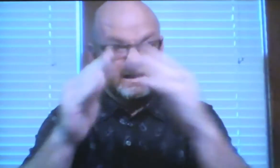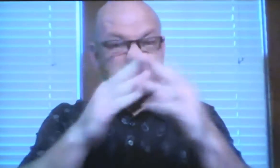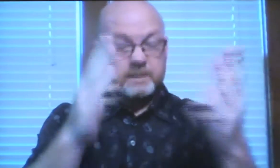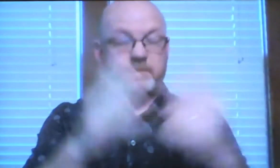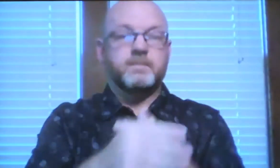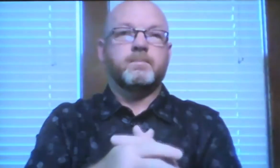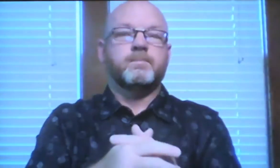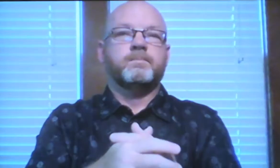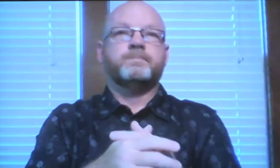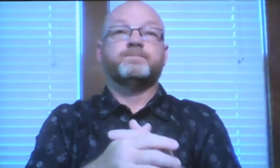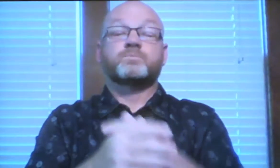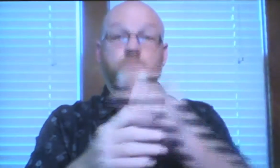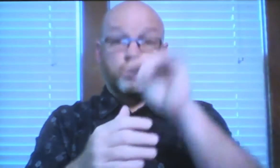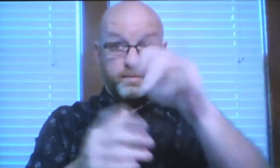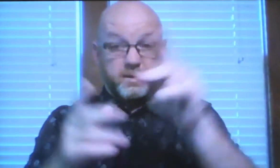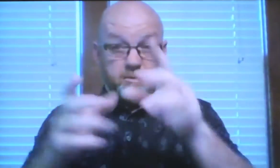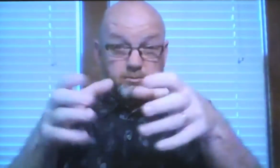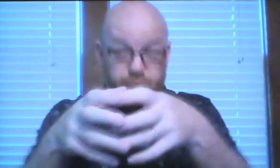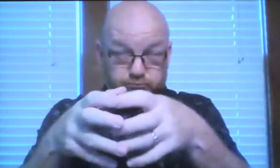was officially started in that community.